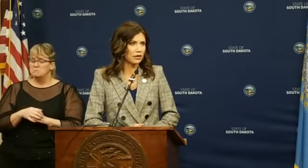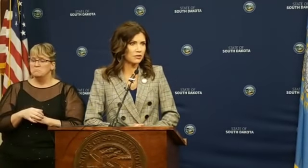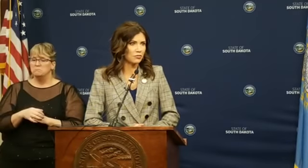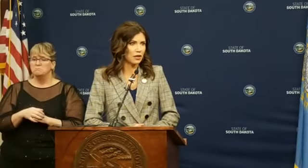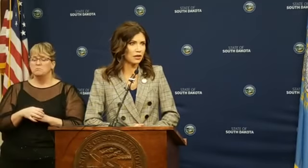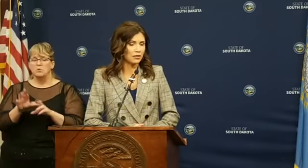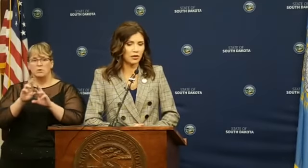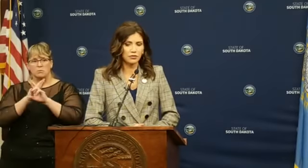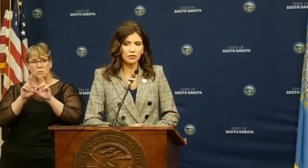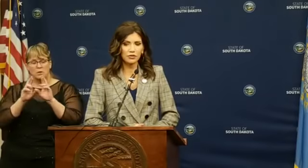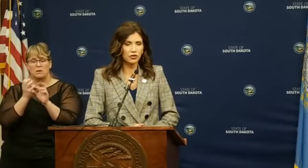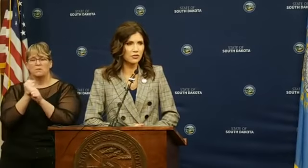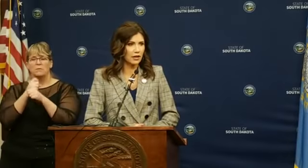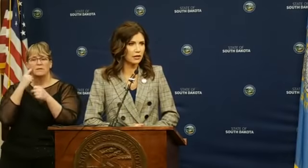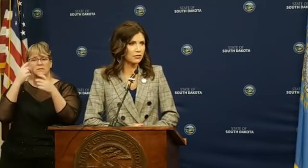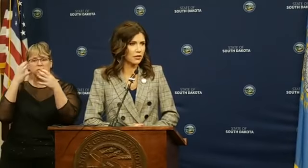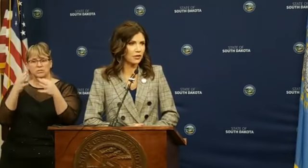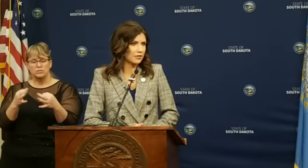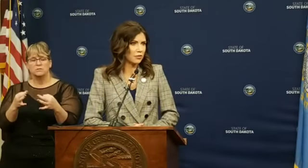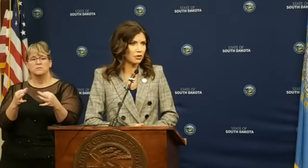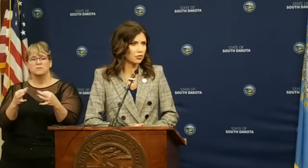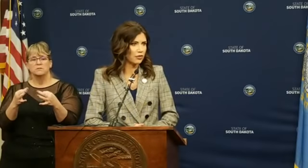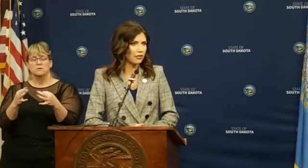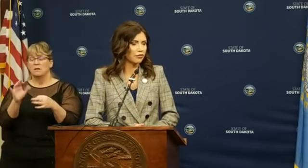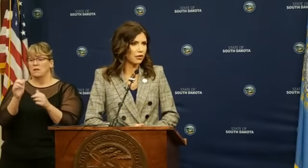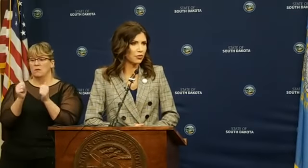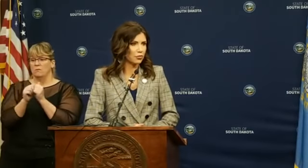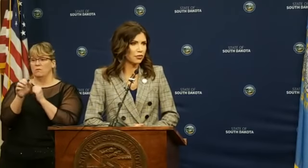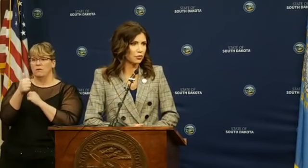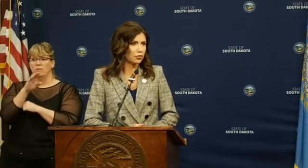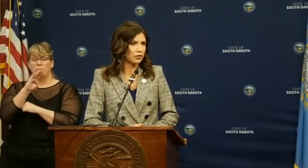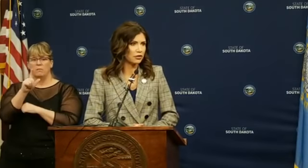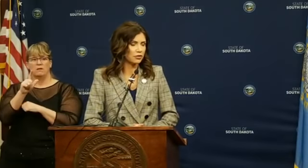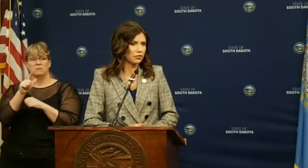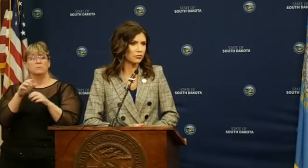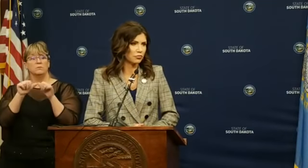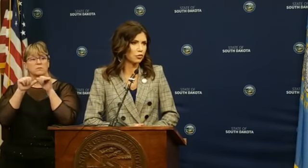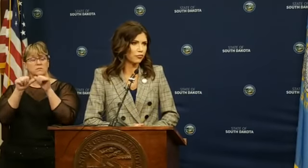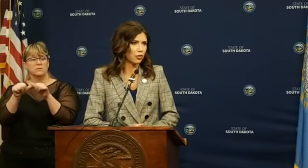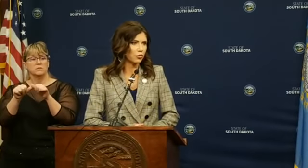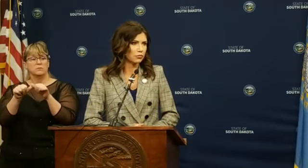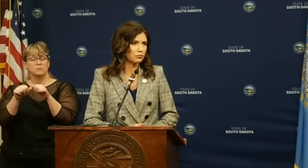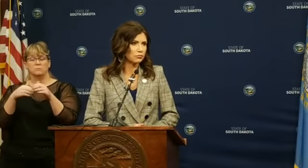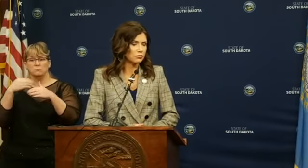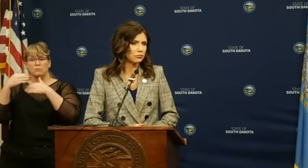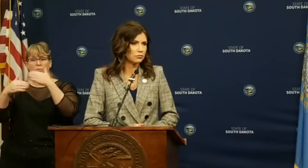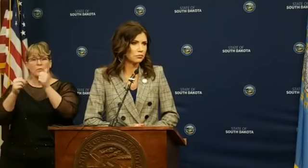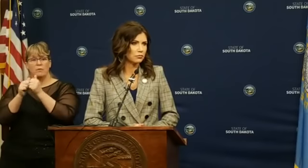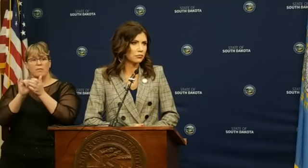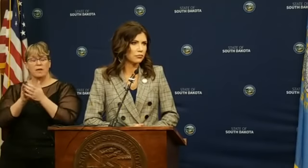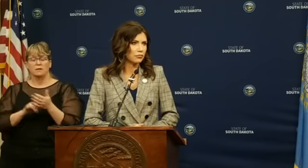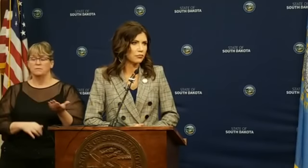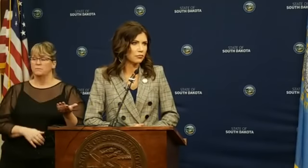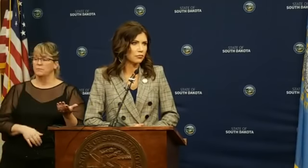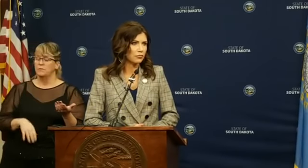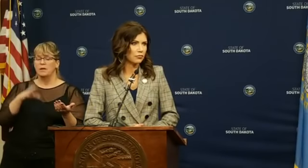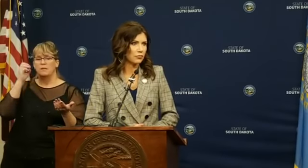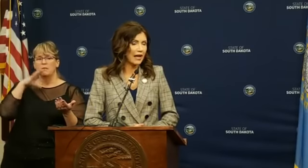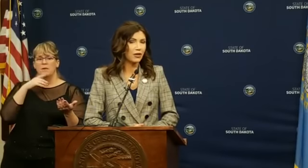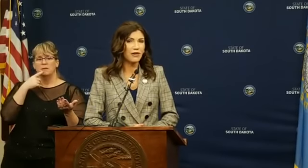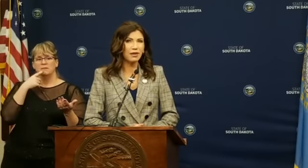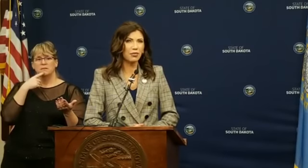ready to make decisions on it, and that's like we do with every other bill, and we'll continue to move forward. So do you have any